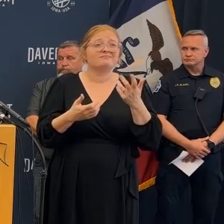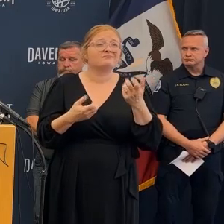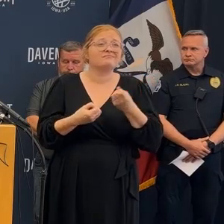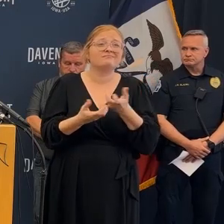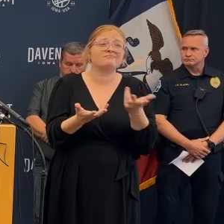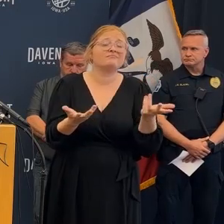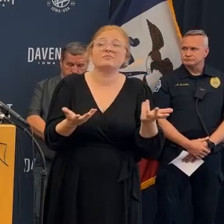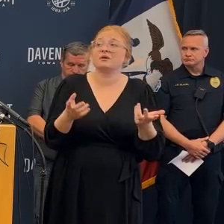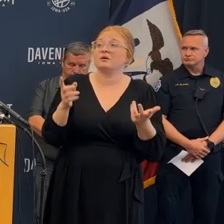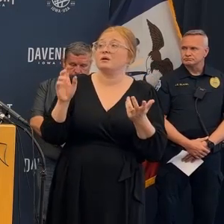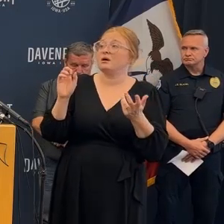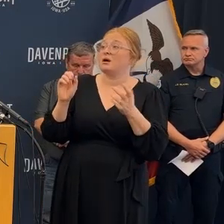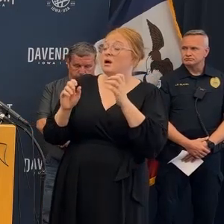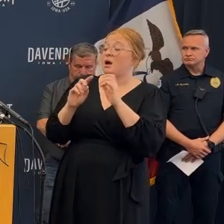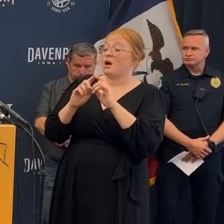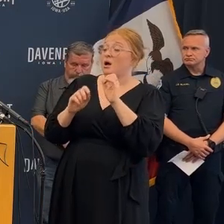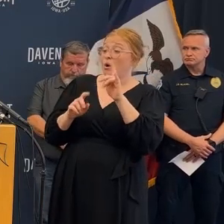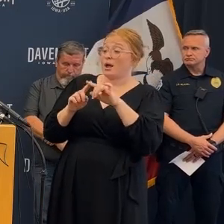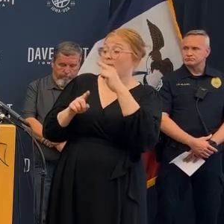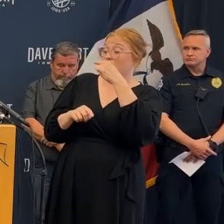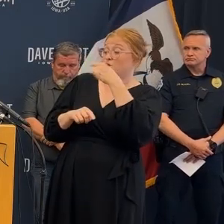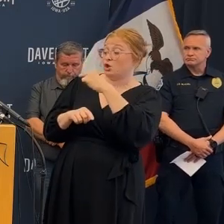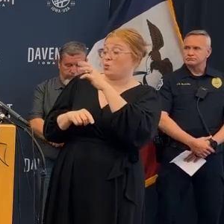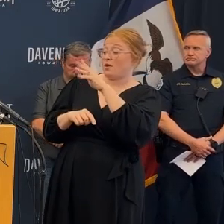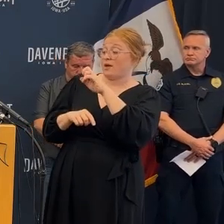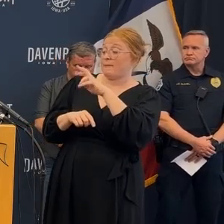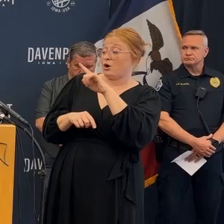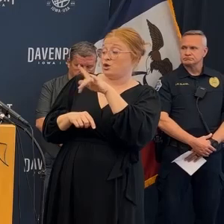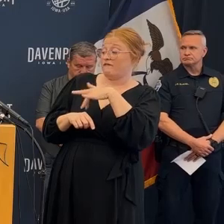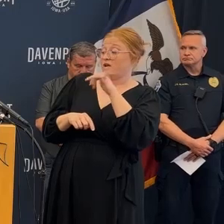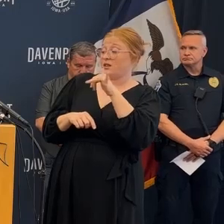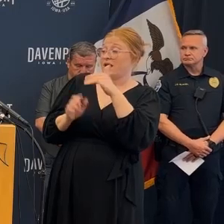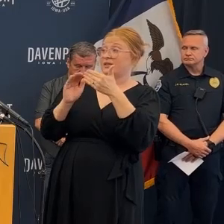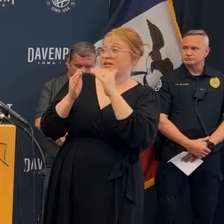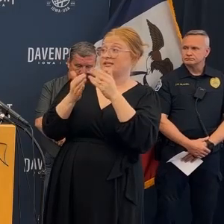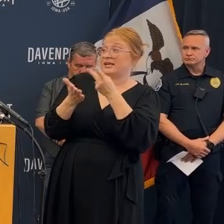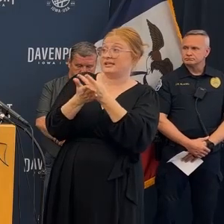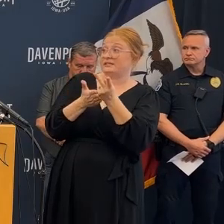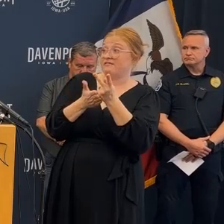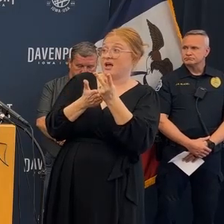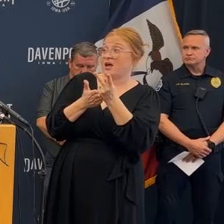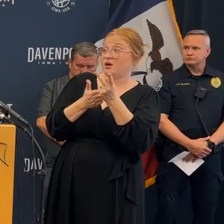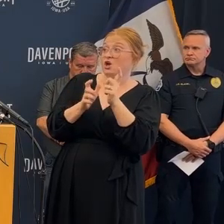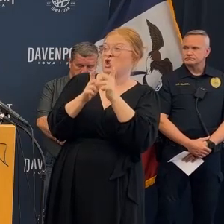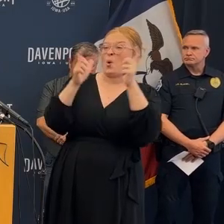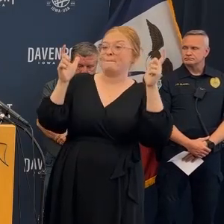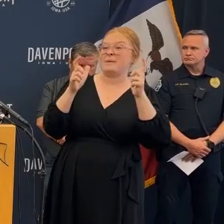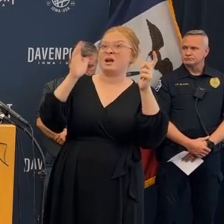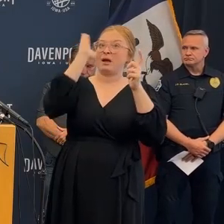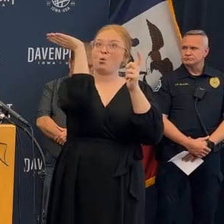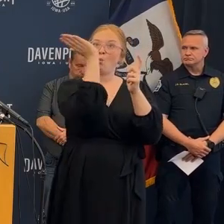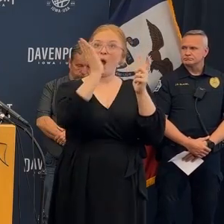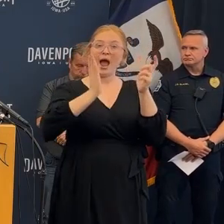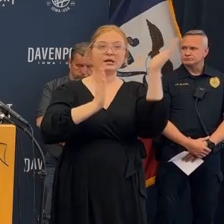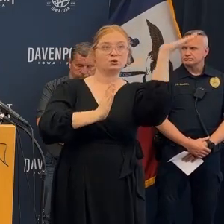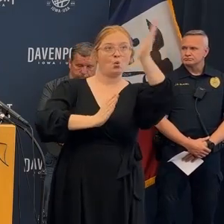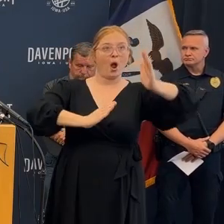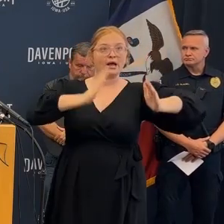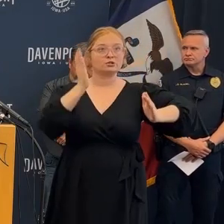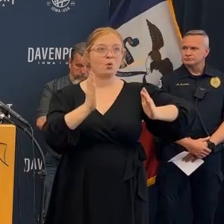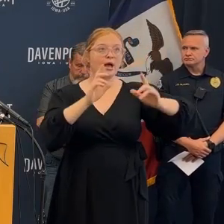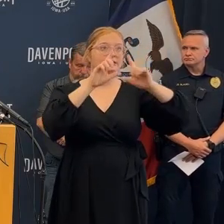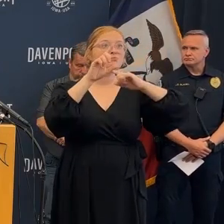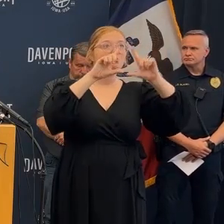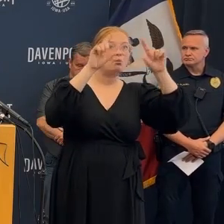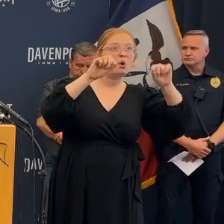person is looking into whatever happened we want that answer too so we will continue to do it and